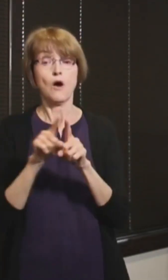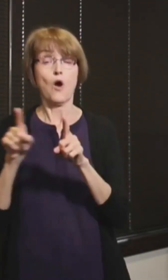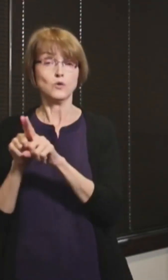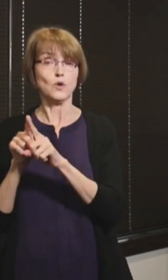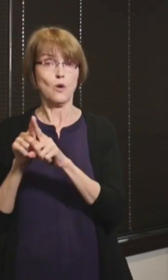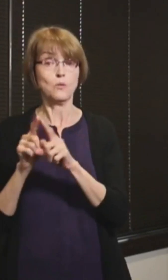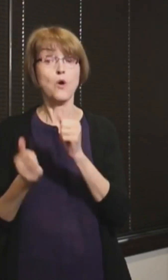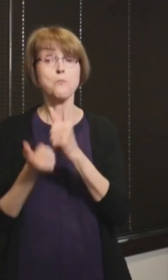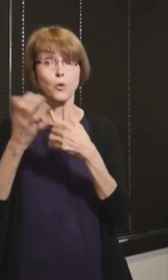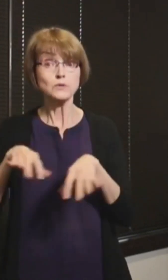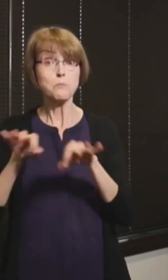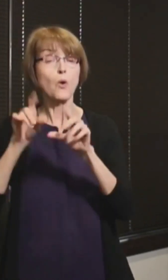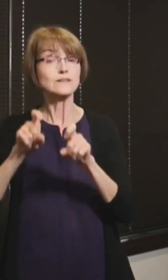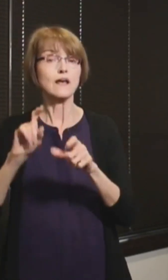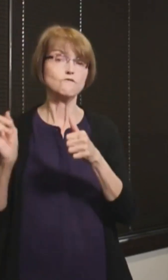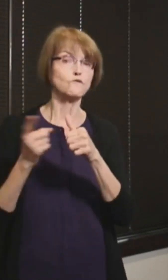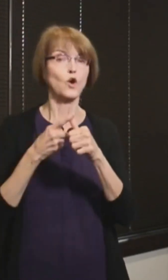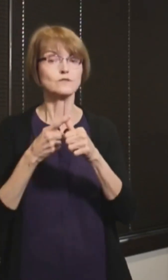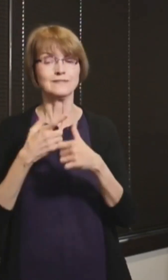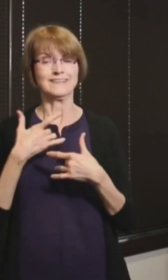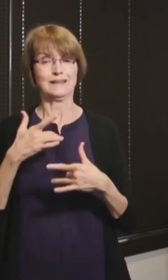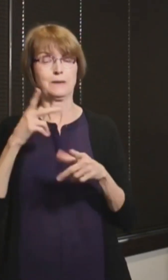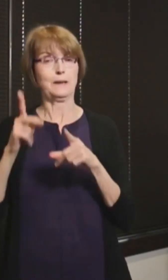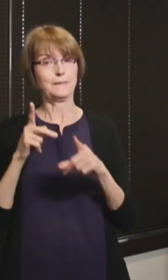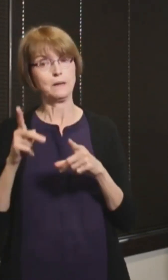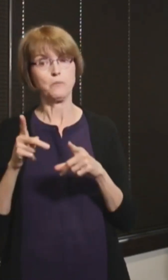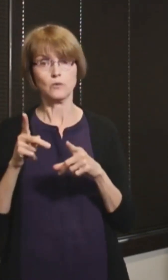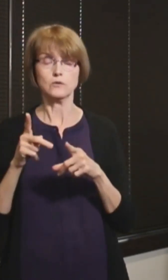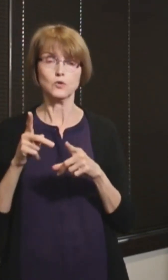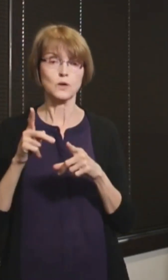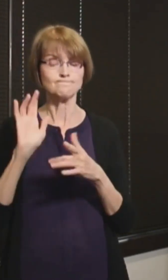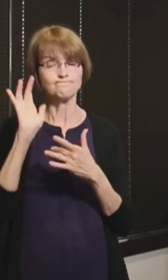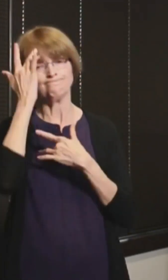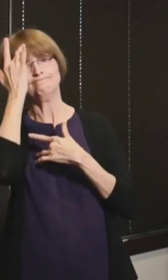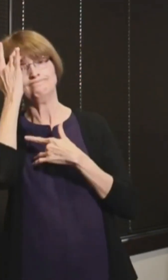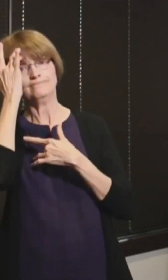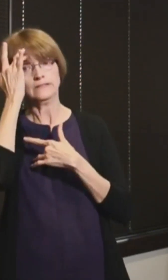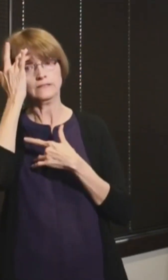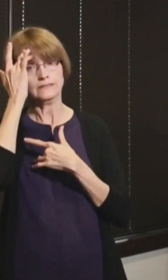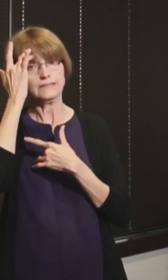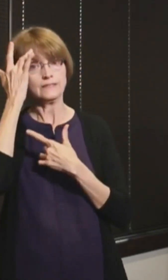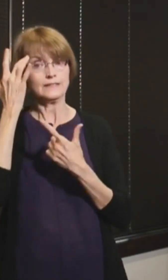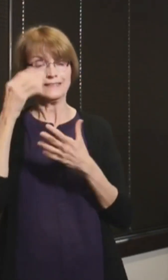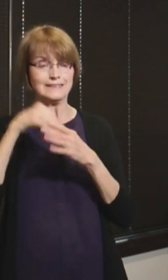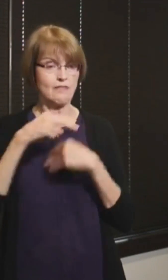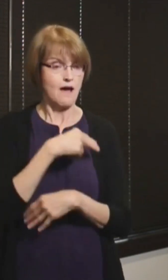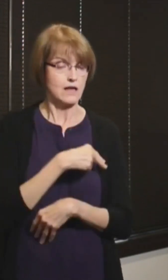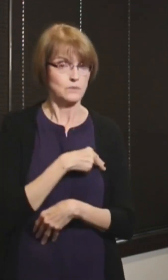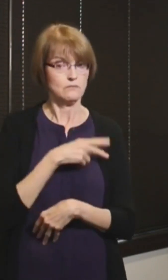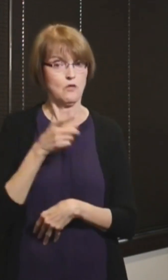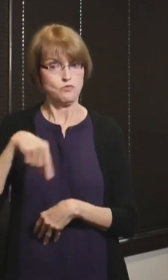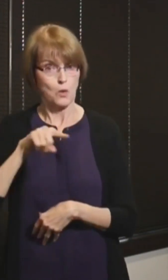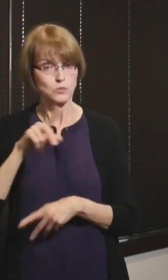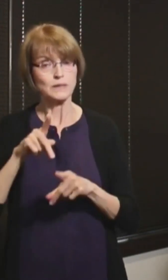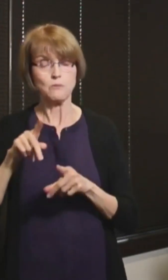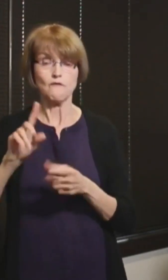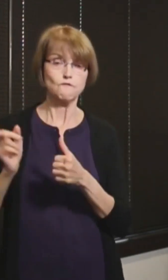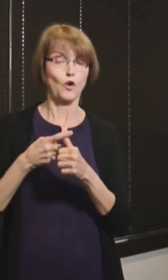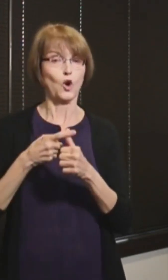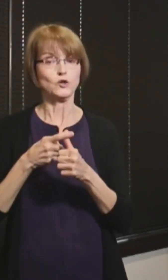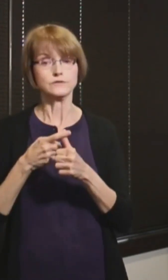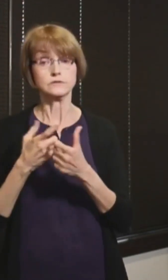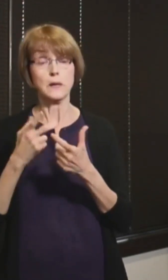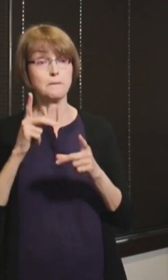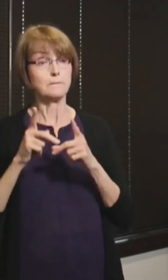important tests get run first. And those are typically people that are symptomatic or in the hospital, things like that, where people that are